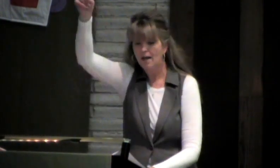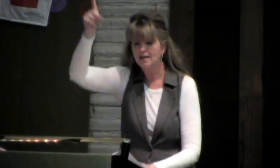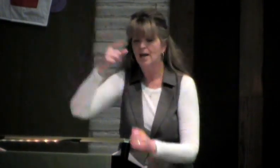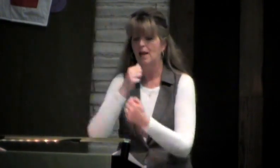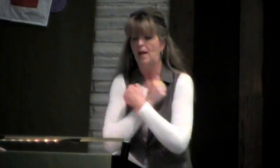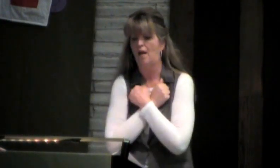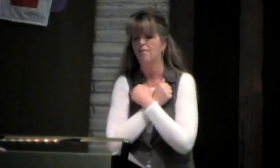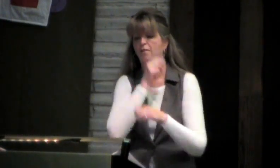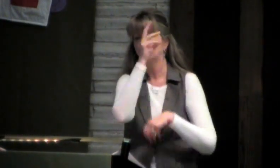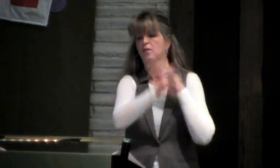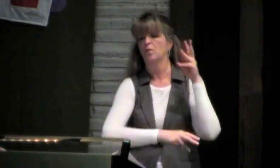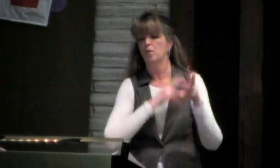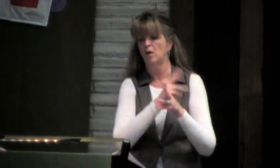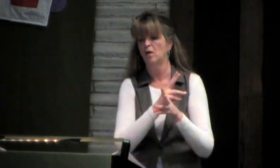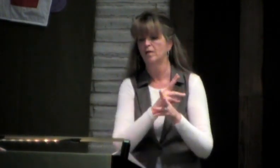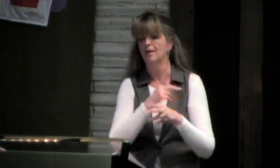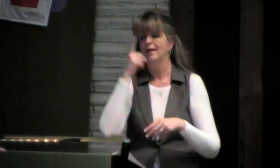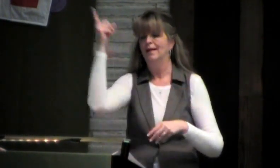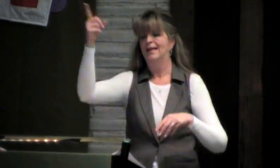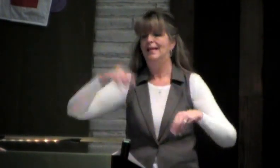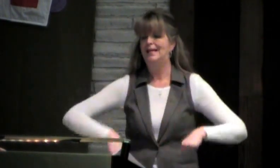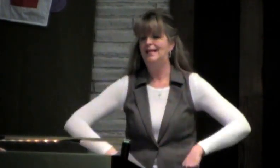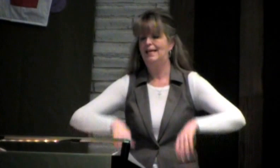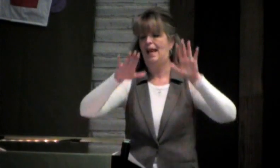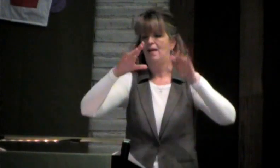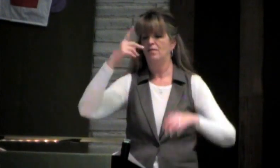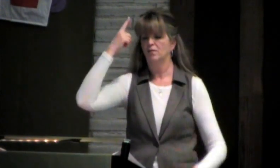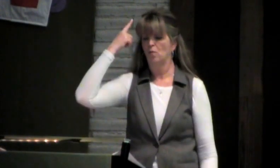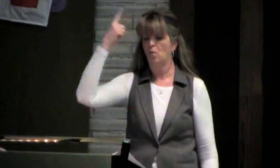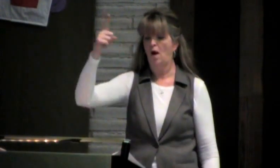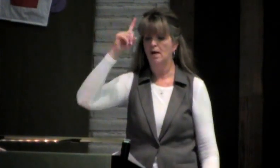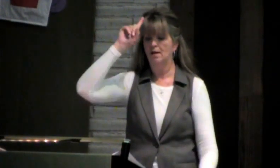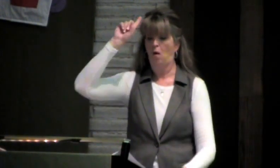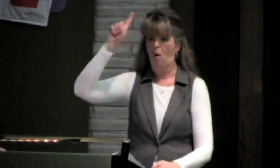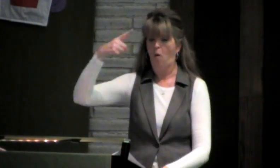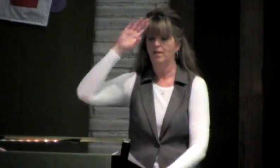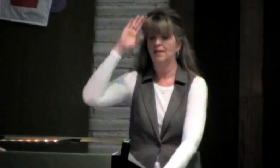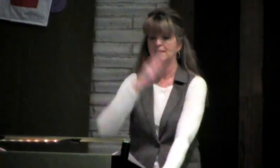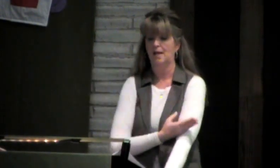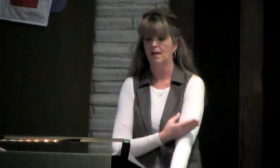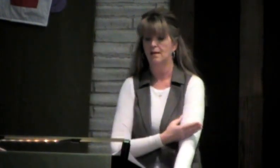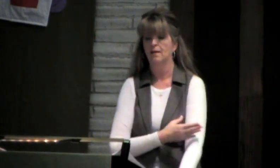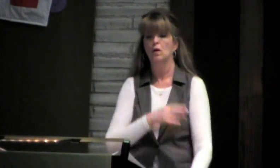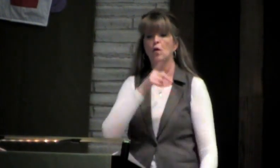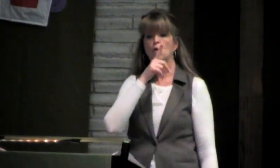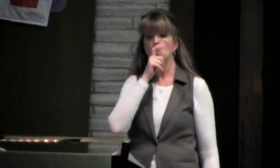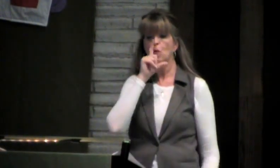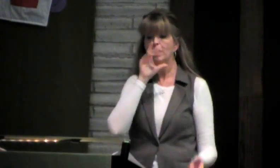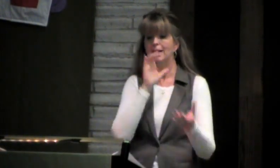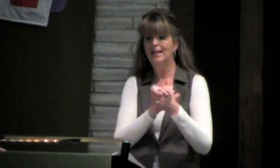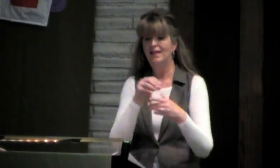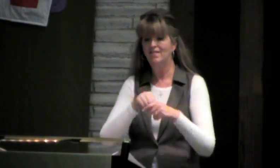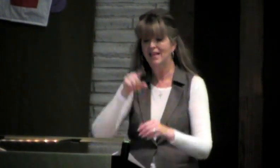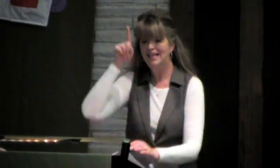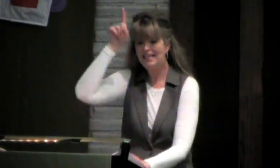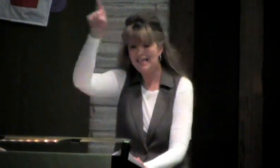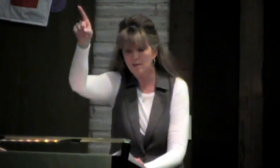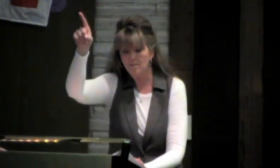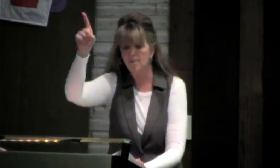For God so loved the world, that he gave his only, his one and only Son, that